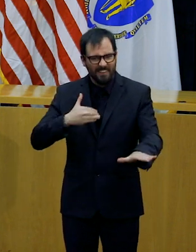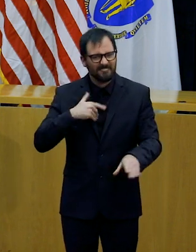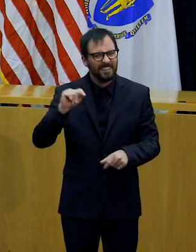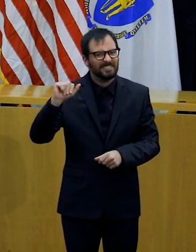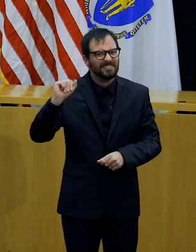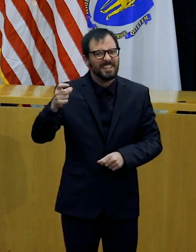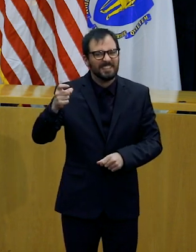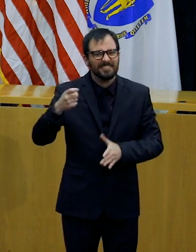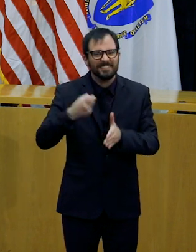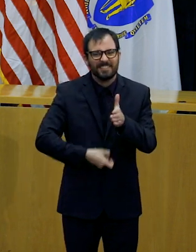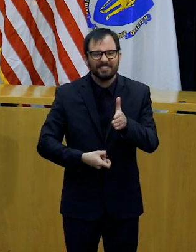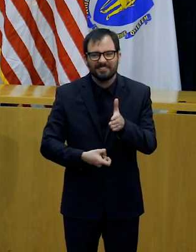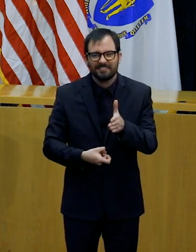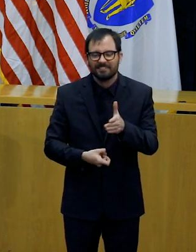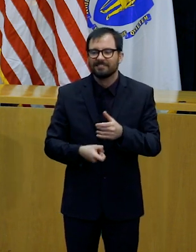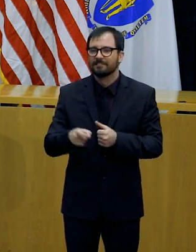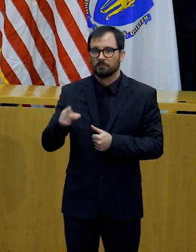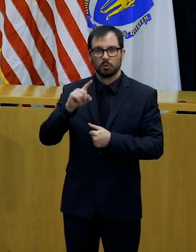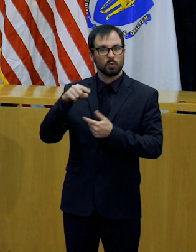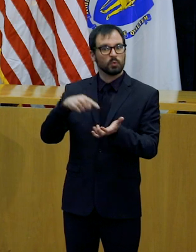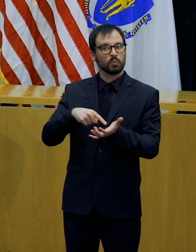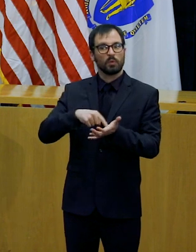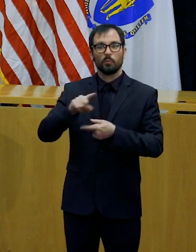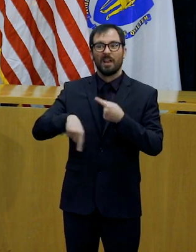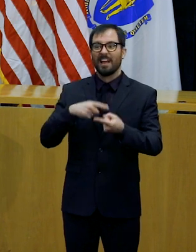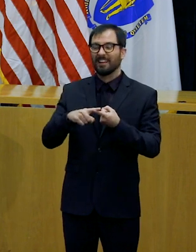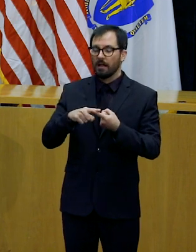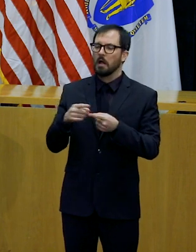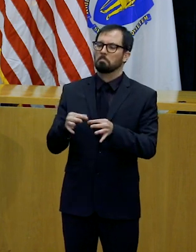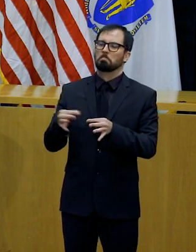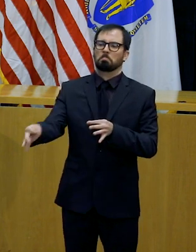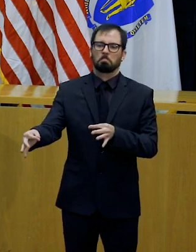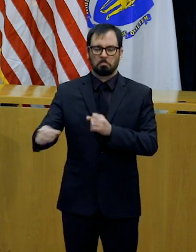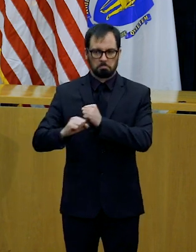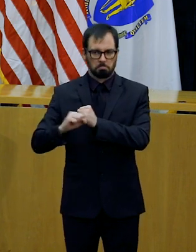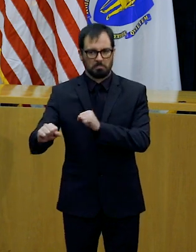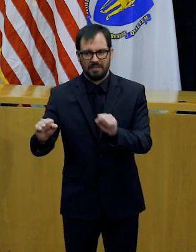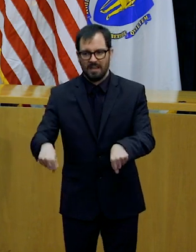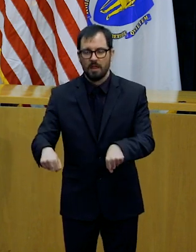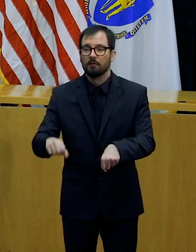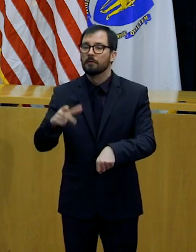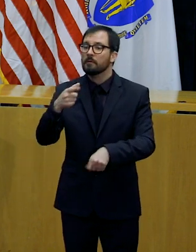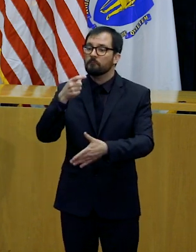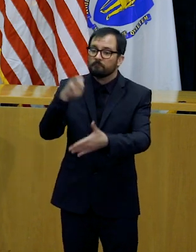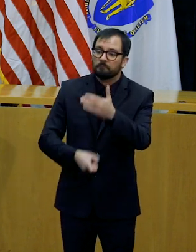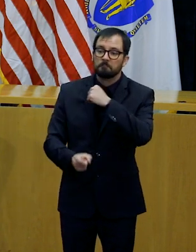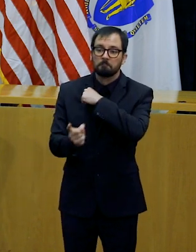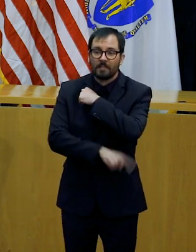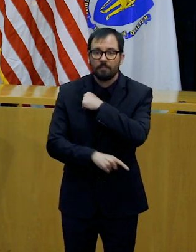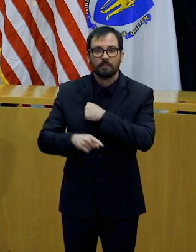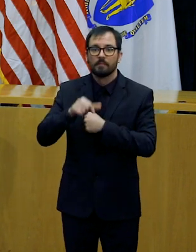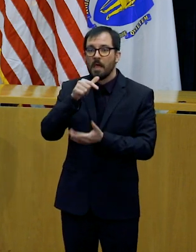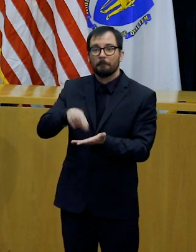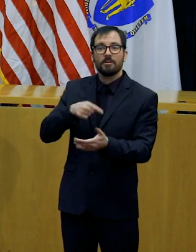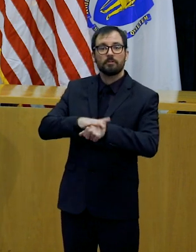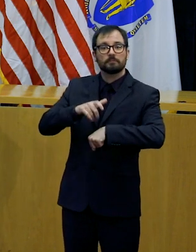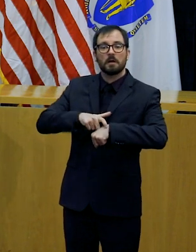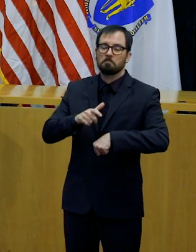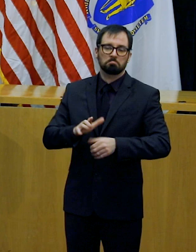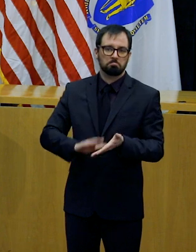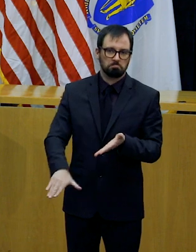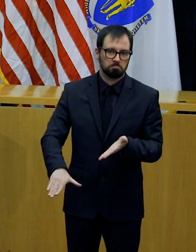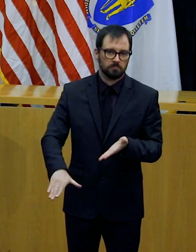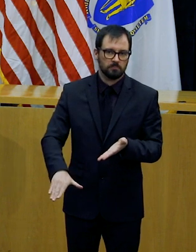penalties. Many of you know that the tax date in some municipalities is May 1st. Allowing them to change